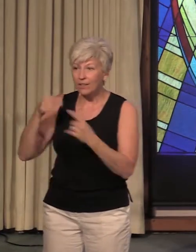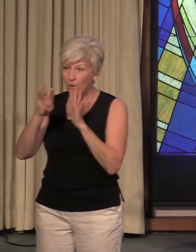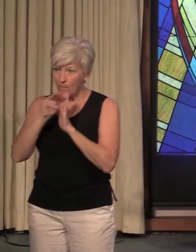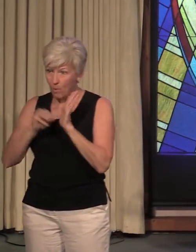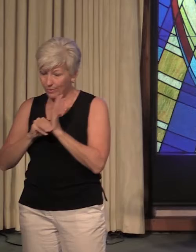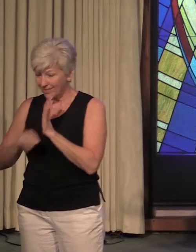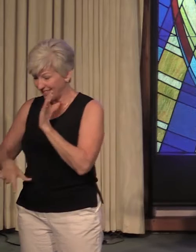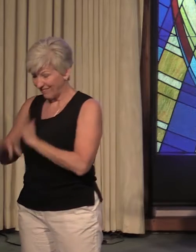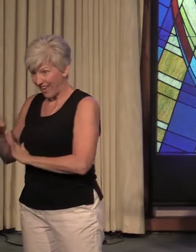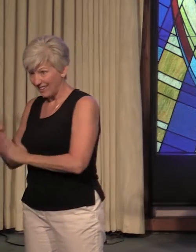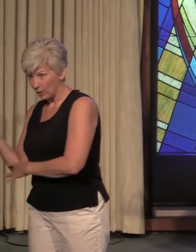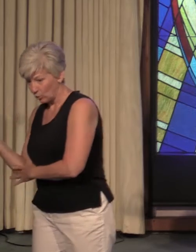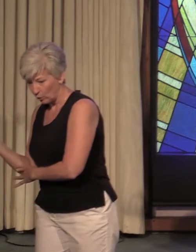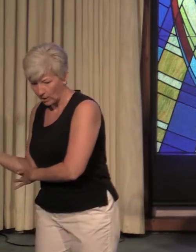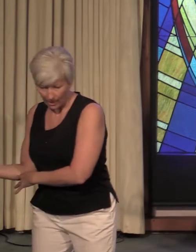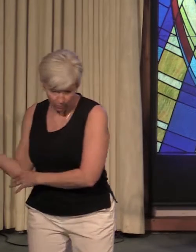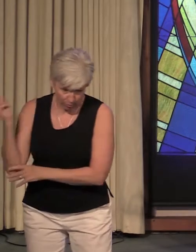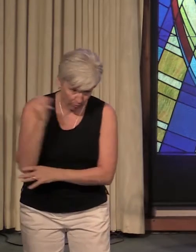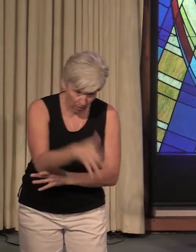water, makes the water sweet.